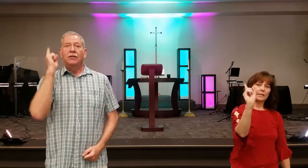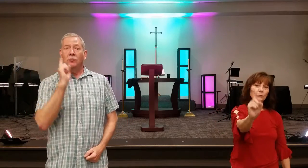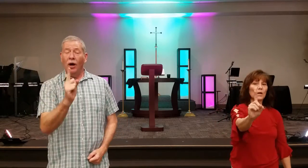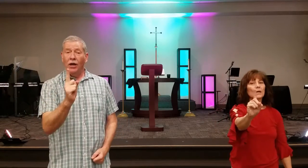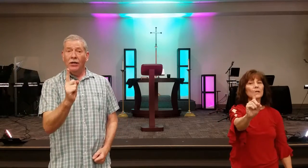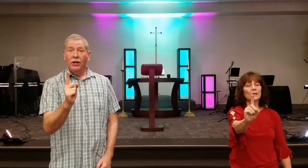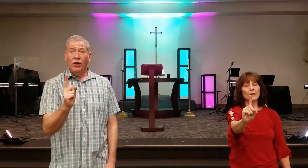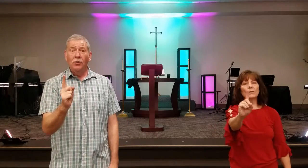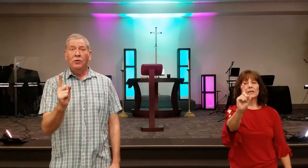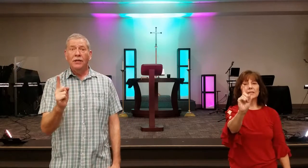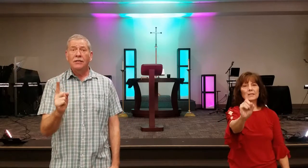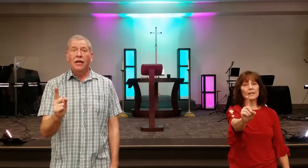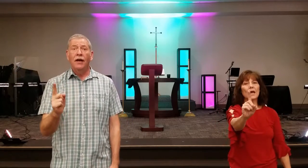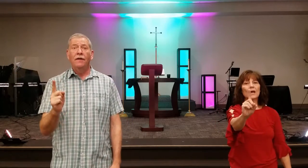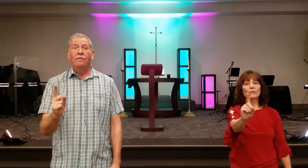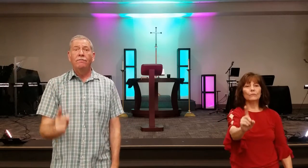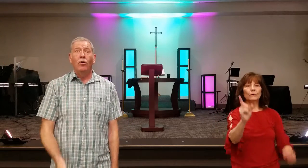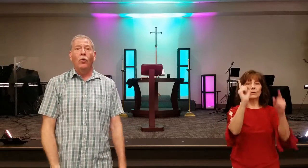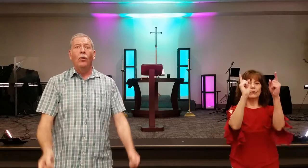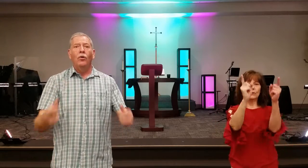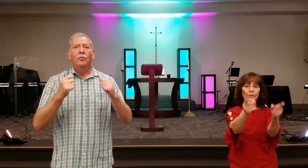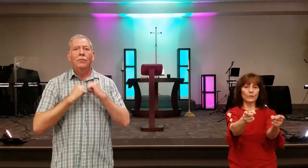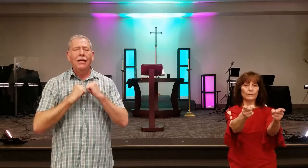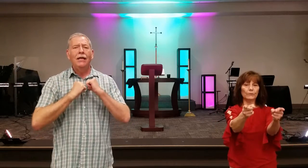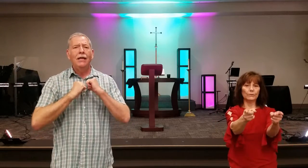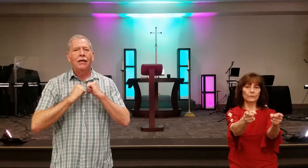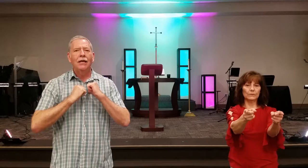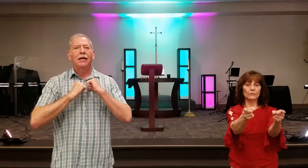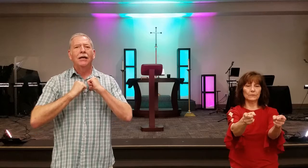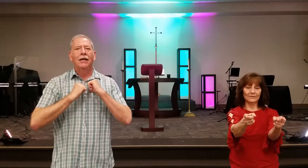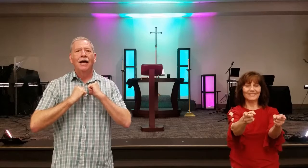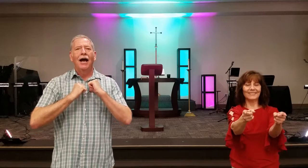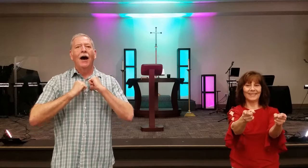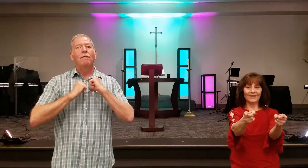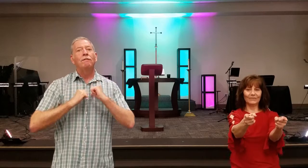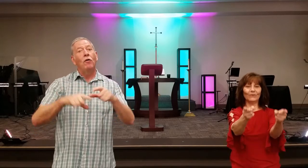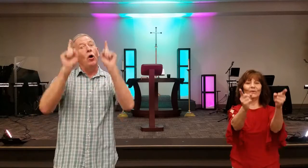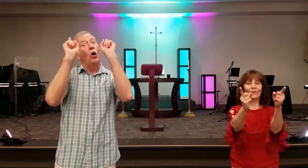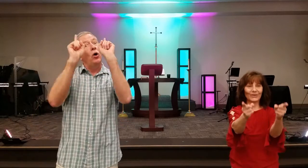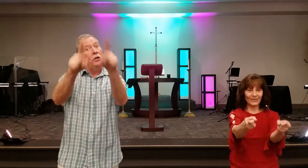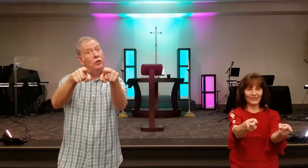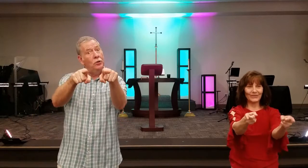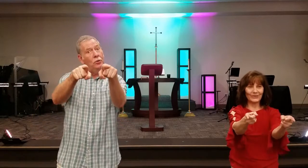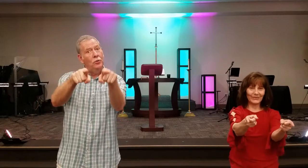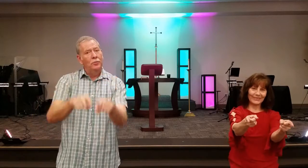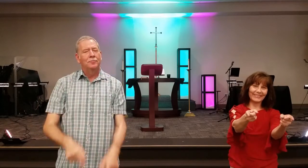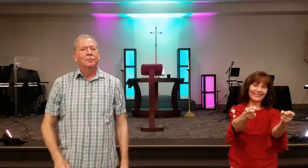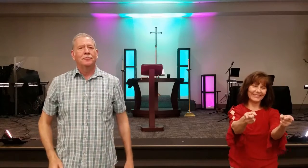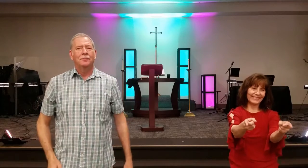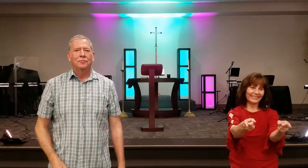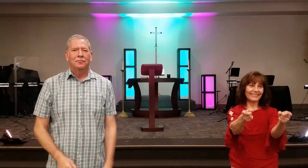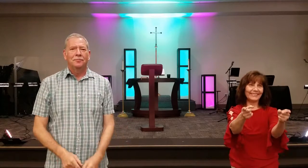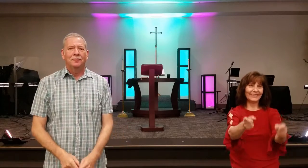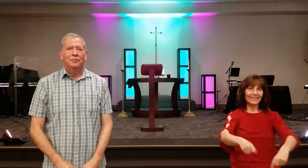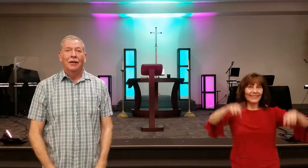God one and only Son For me For you